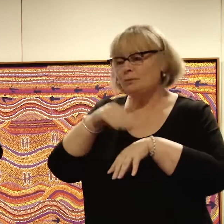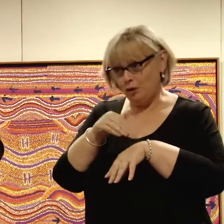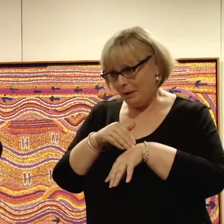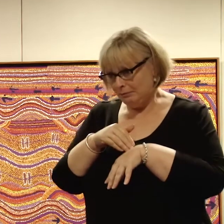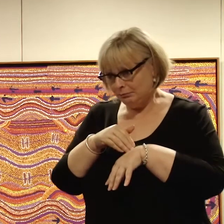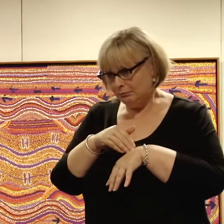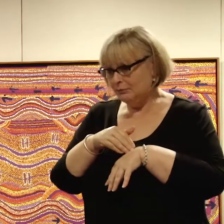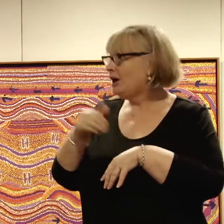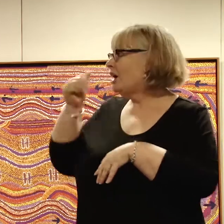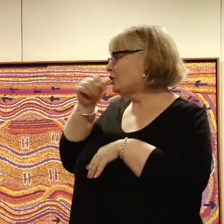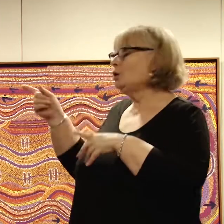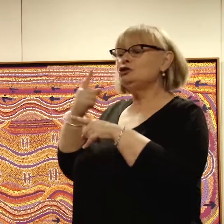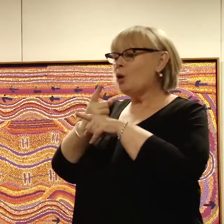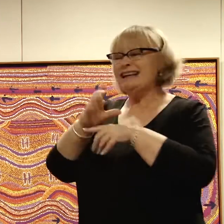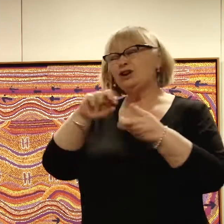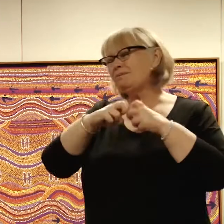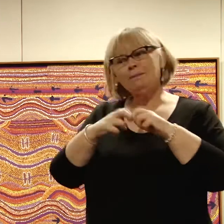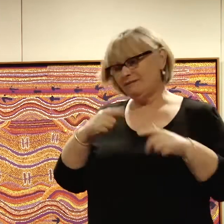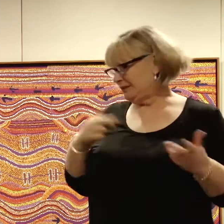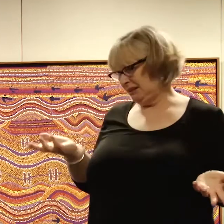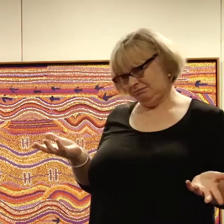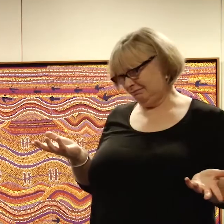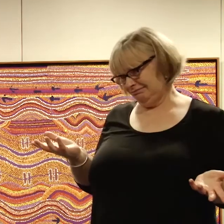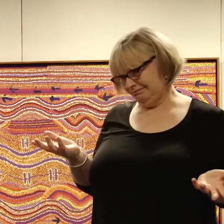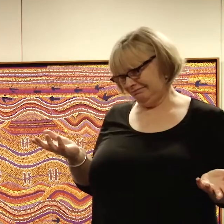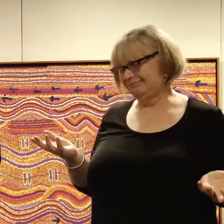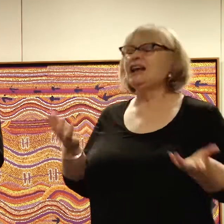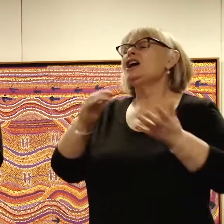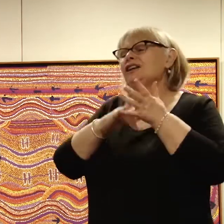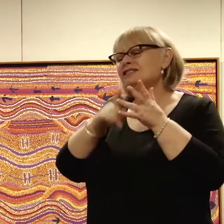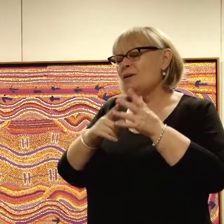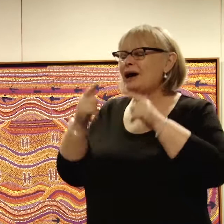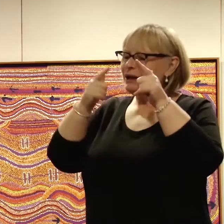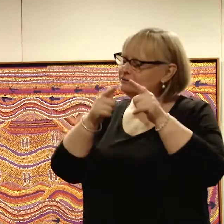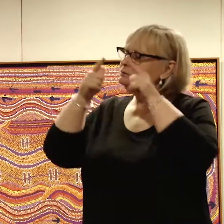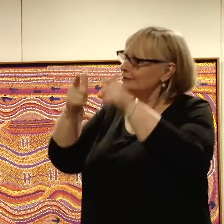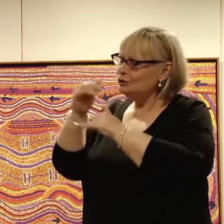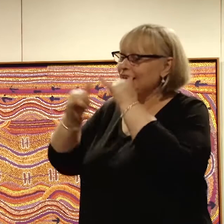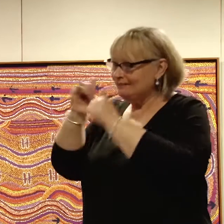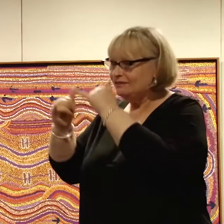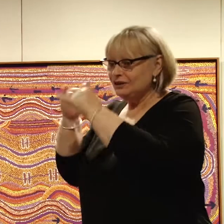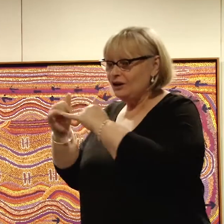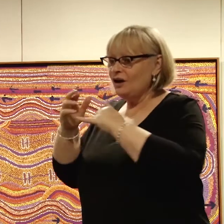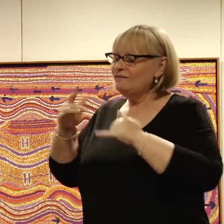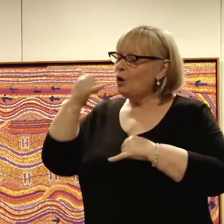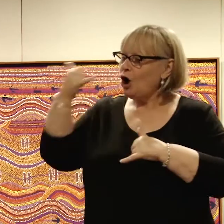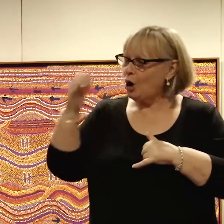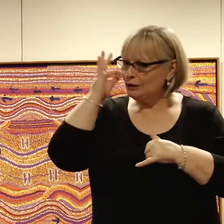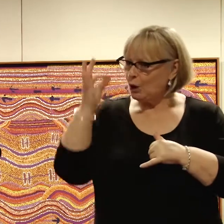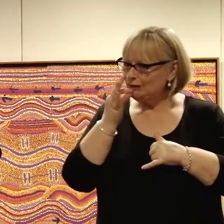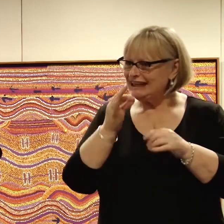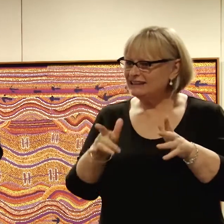As I'm sure you've all gathered by now, talking's not a problem for me. So I attended many job interviews, mainly for call centre and